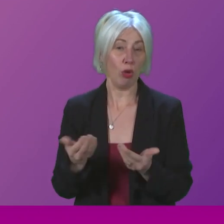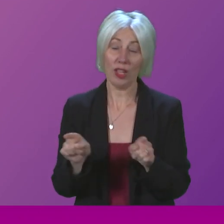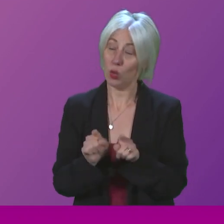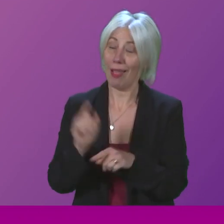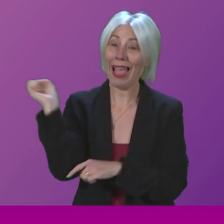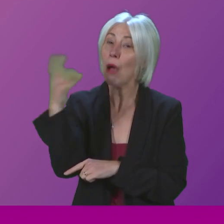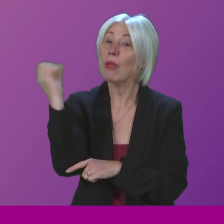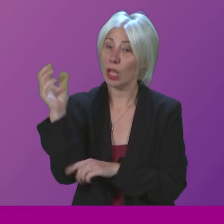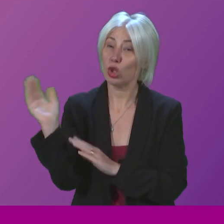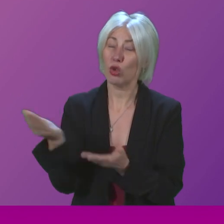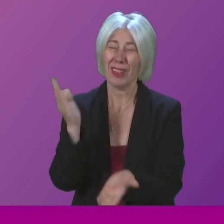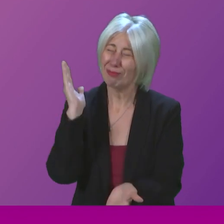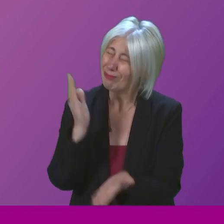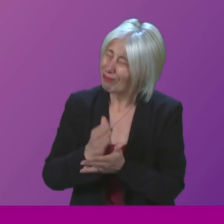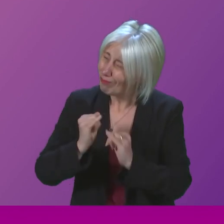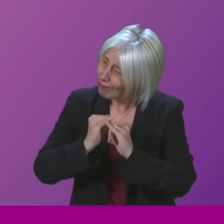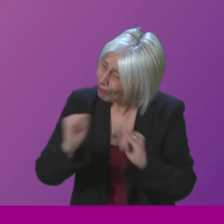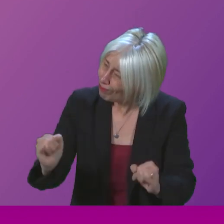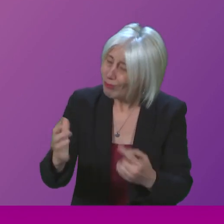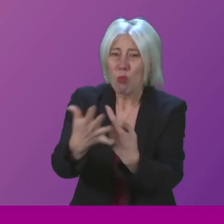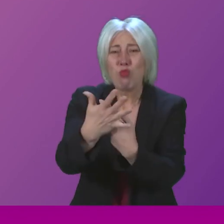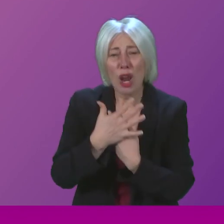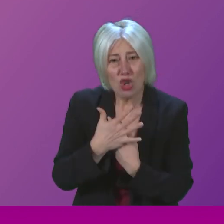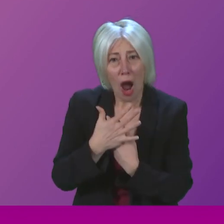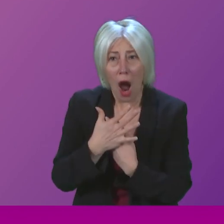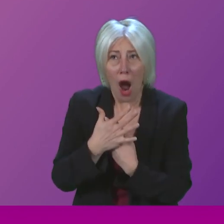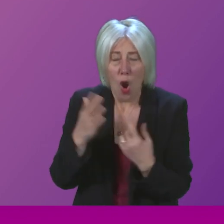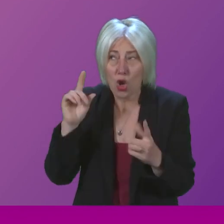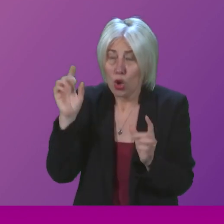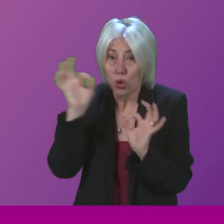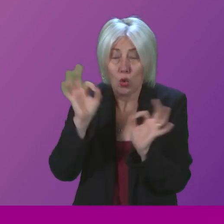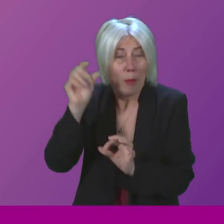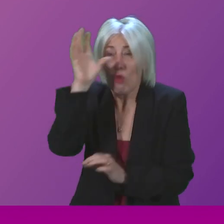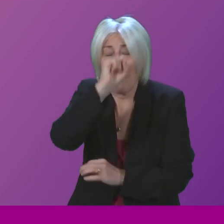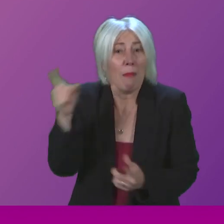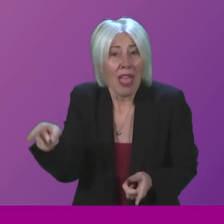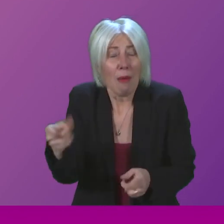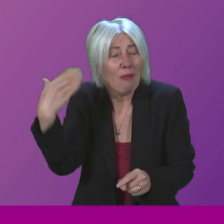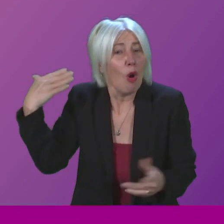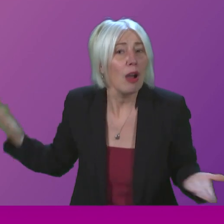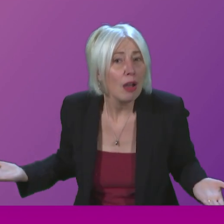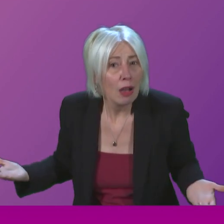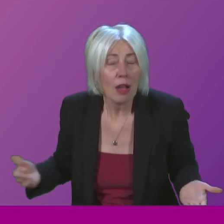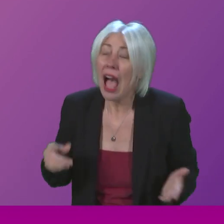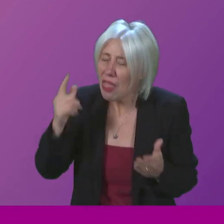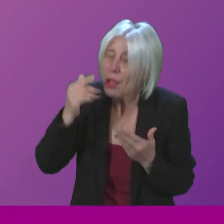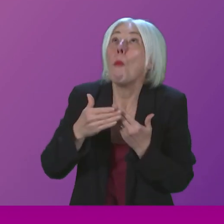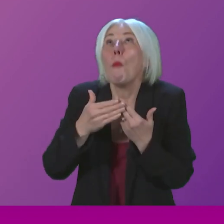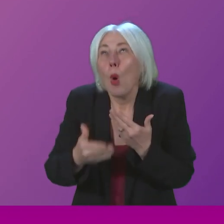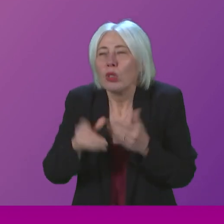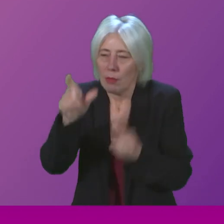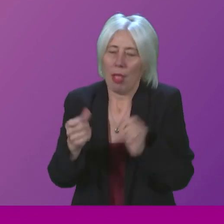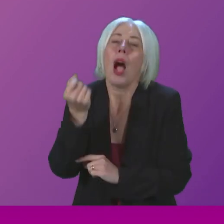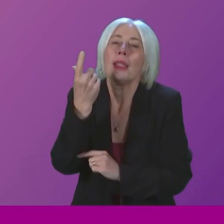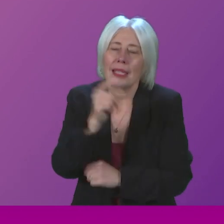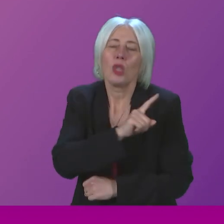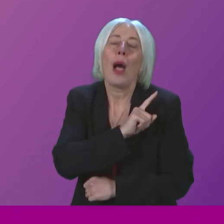service, is under the most extreme pressure that most of us can ever remember. And I do believe that most people understand the reasons